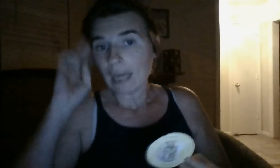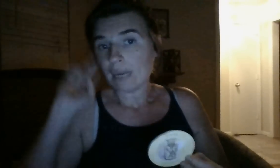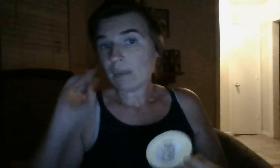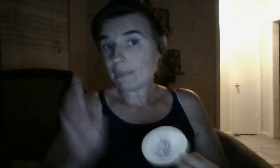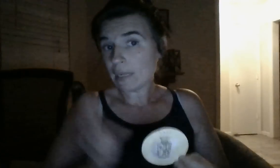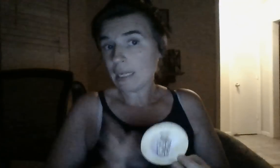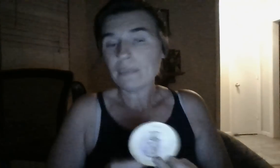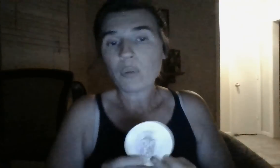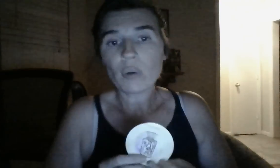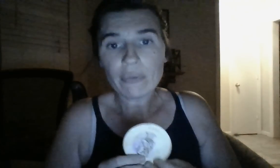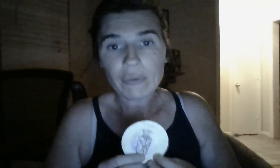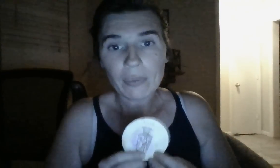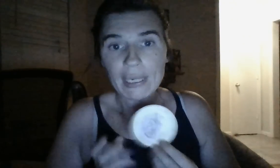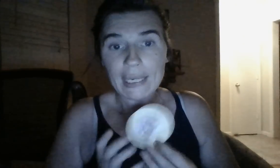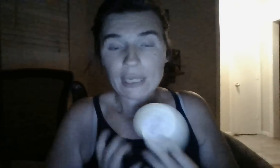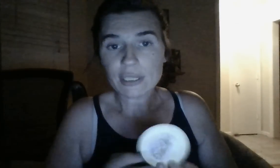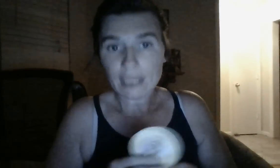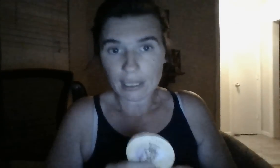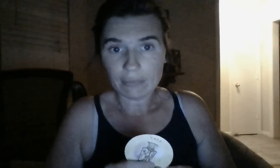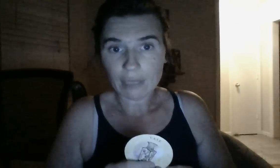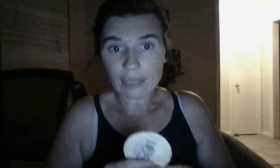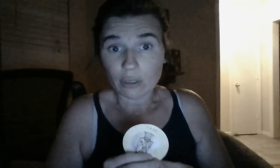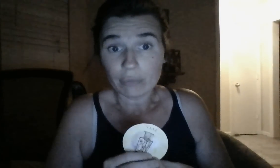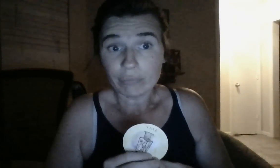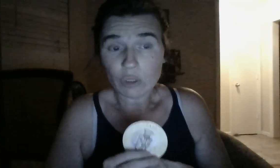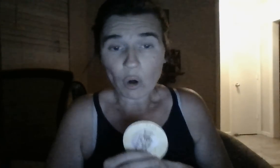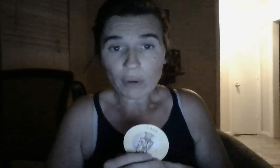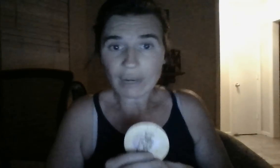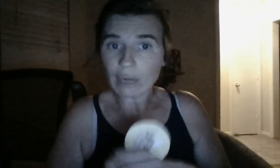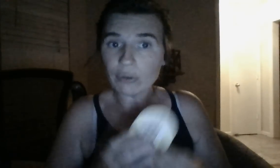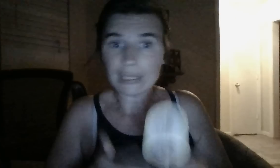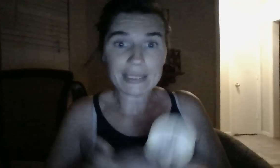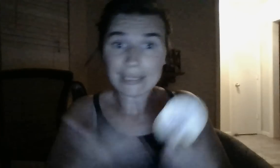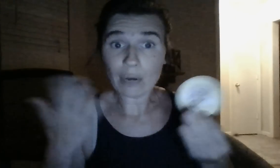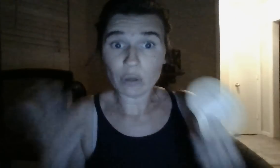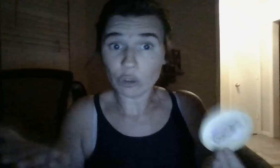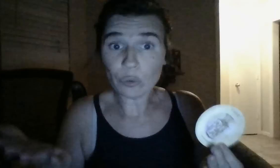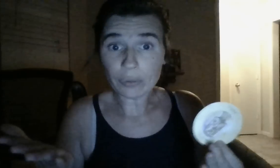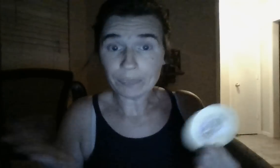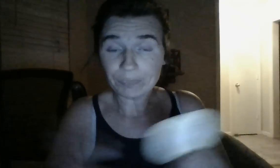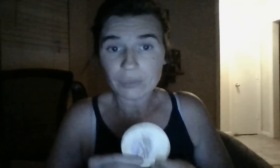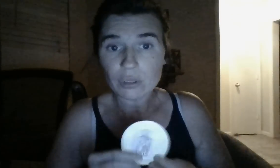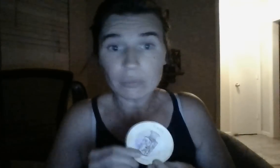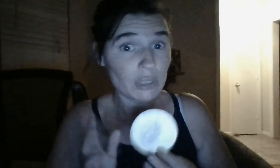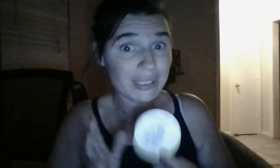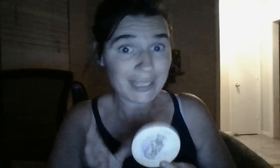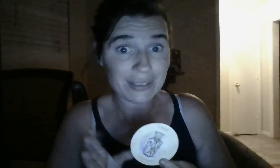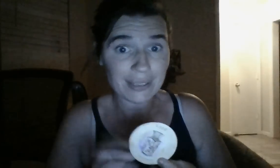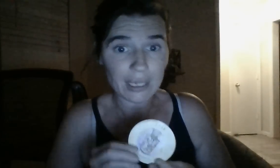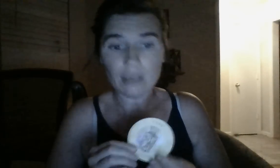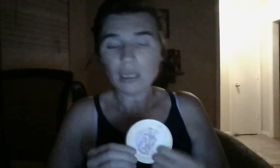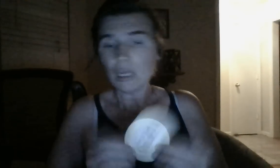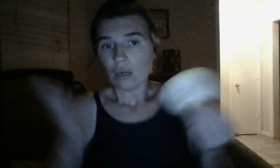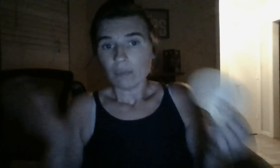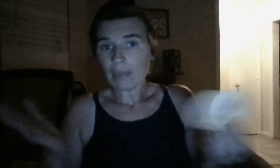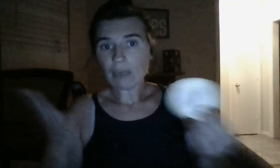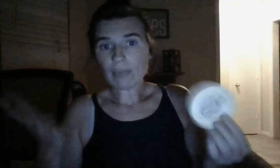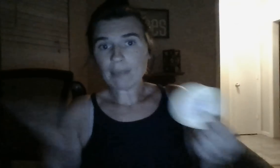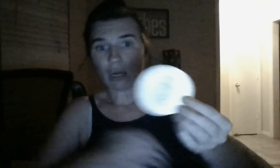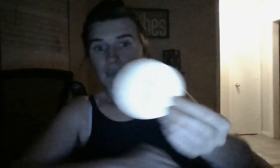And, it might be, pouring over from the reading I just did. Like, the Darth Vader that is now Luke. Just saying. saying. Maybe or maybe not.